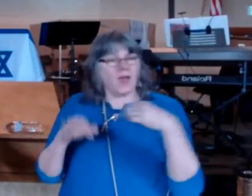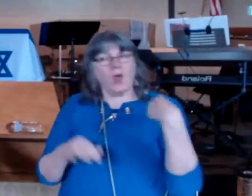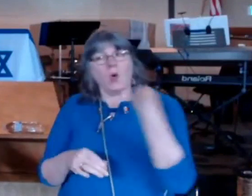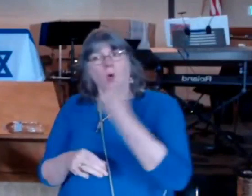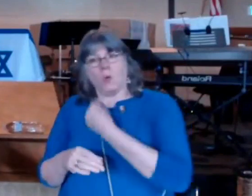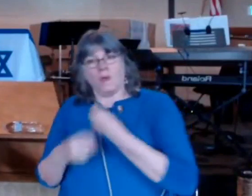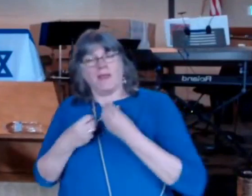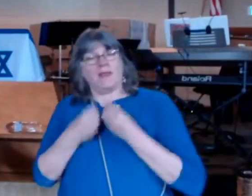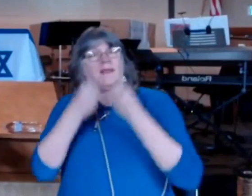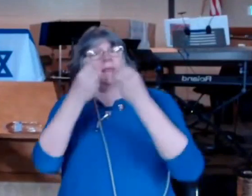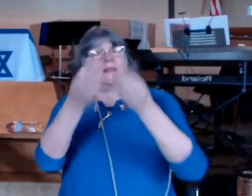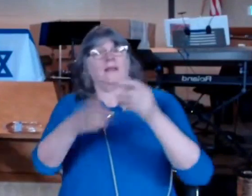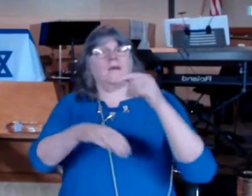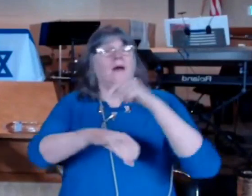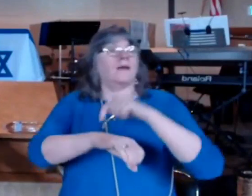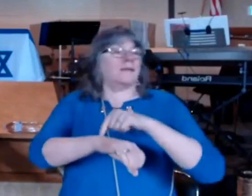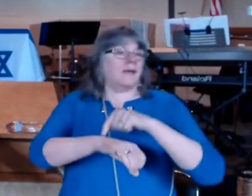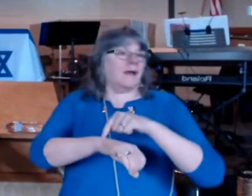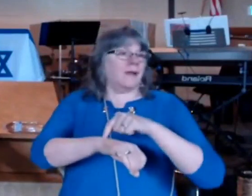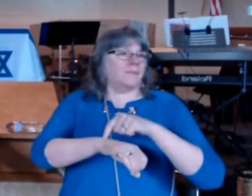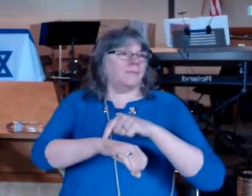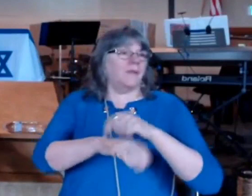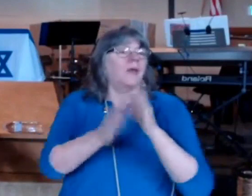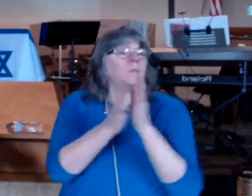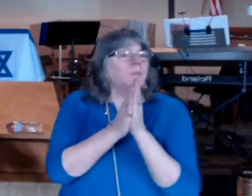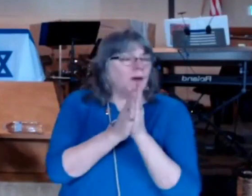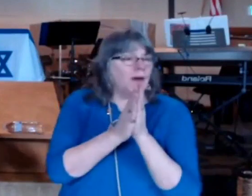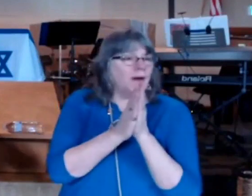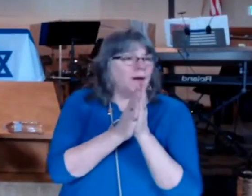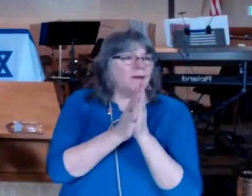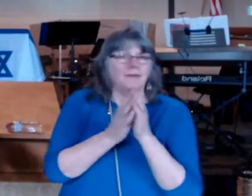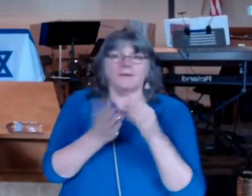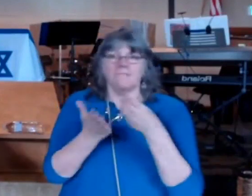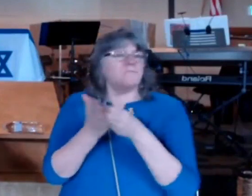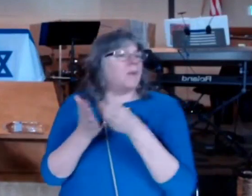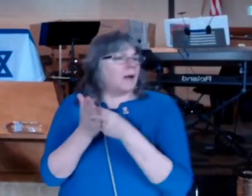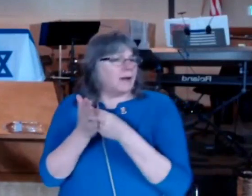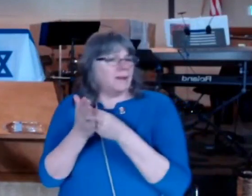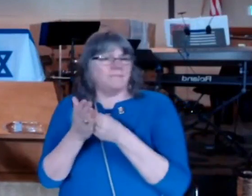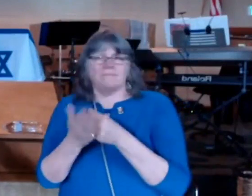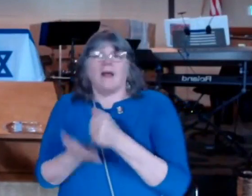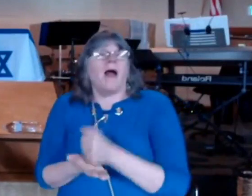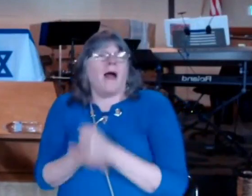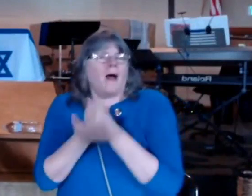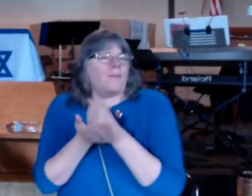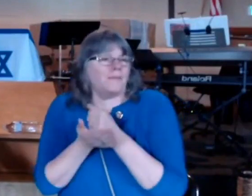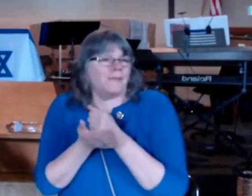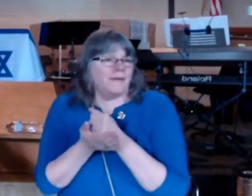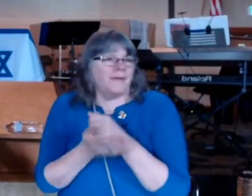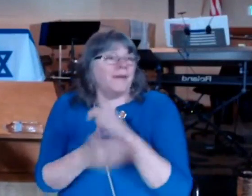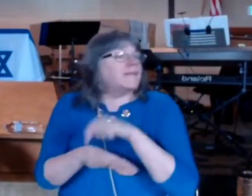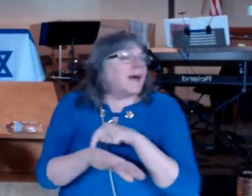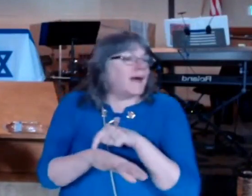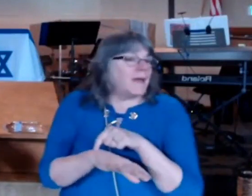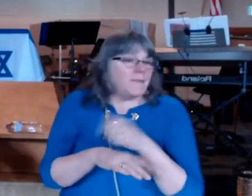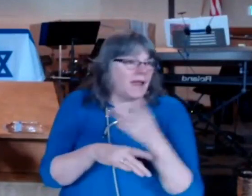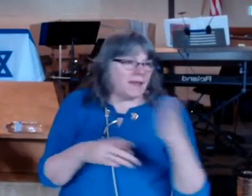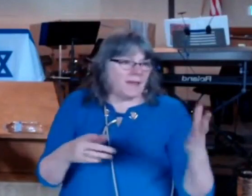something some people would rather give money than their time you know so